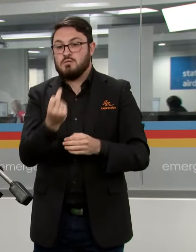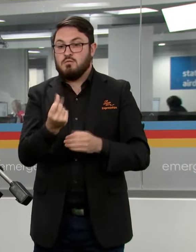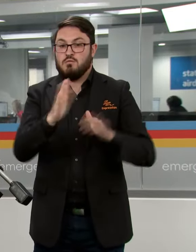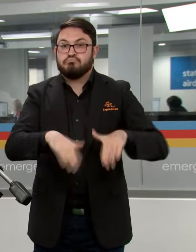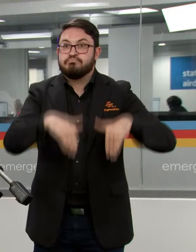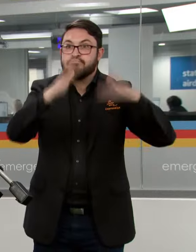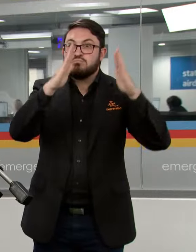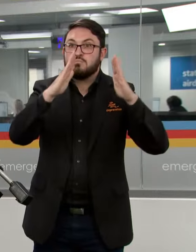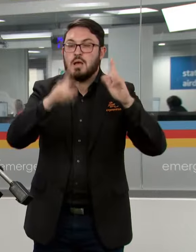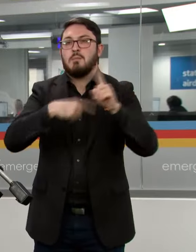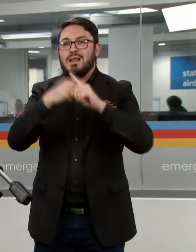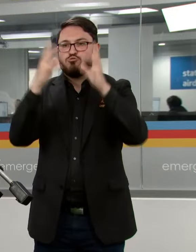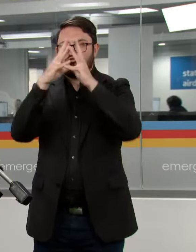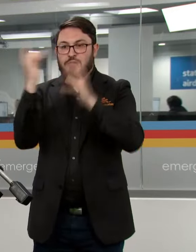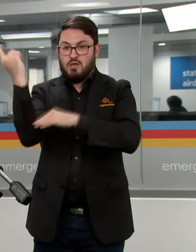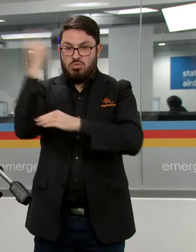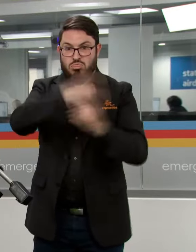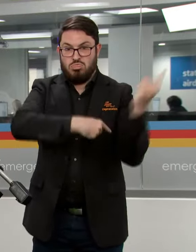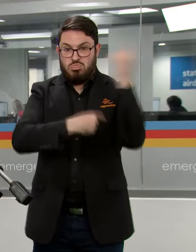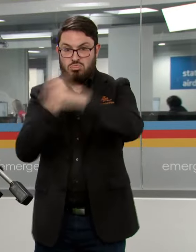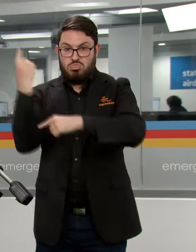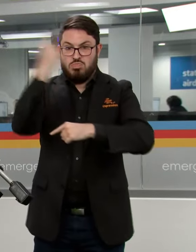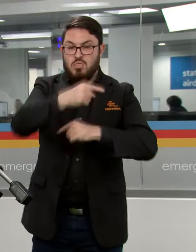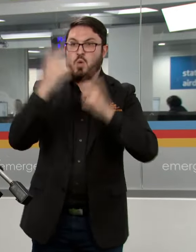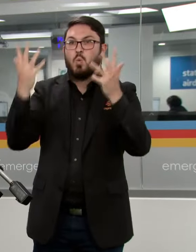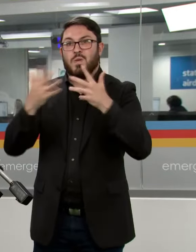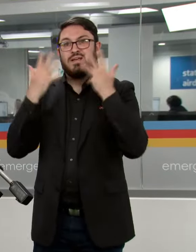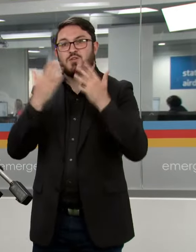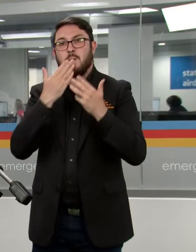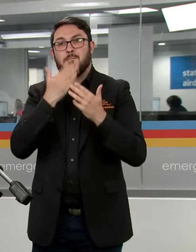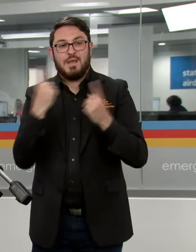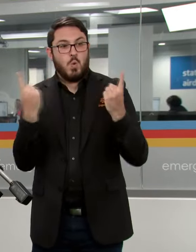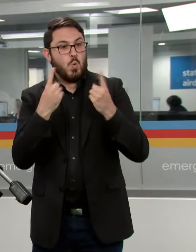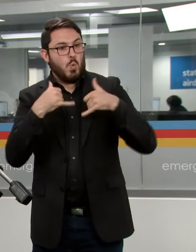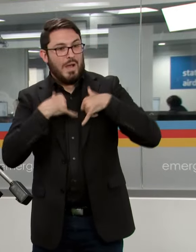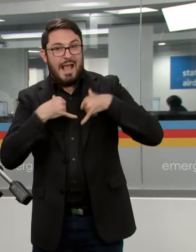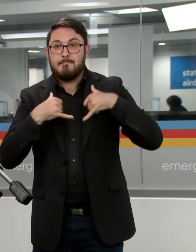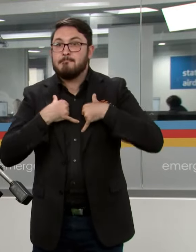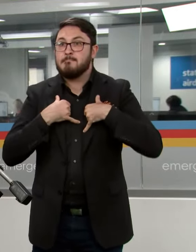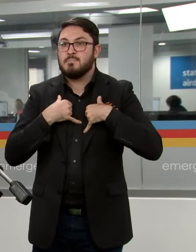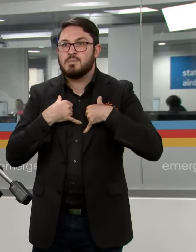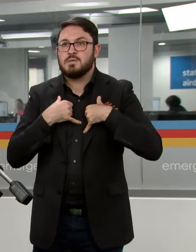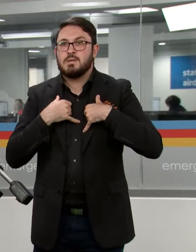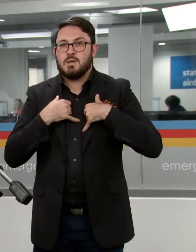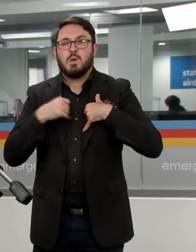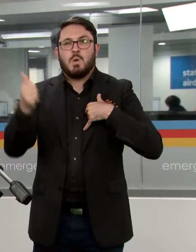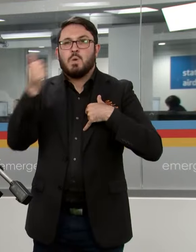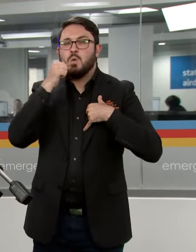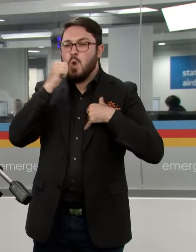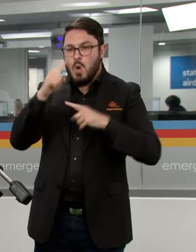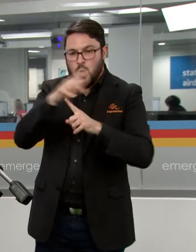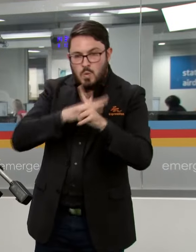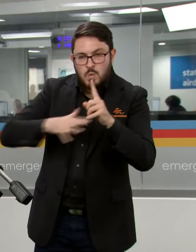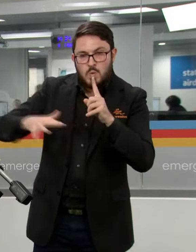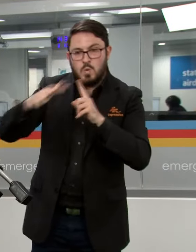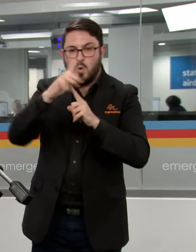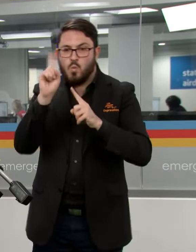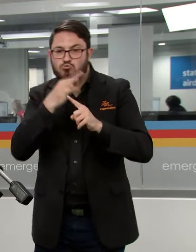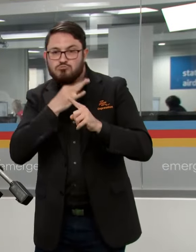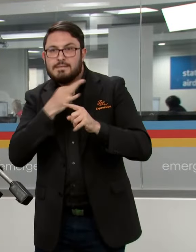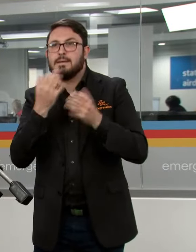the risk of falling trees and limbs so again we ask campers to be really mindful of their surroundings and know the risks when they're there.